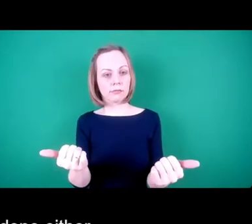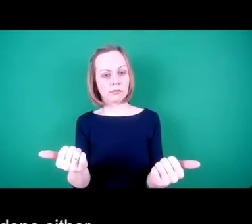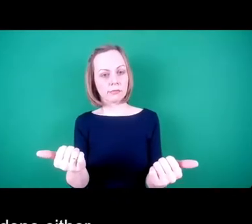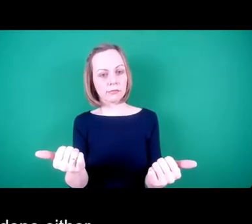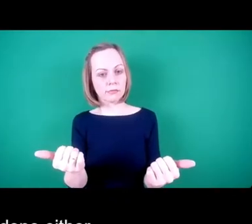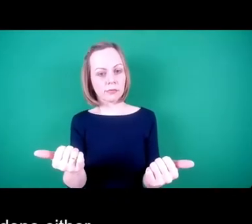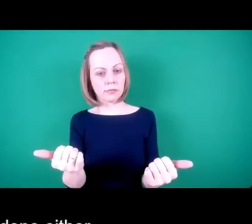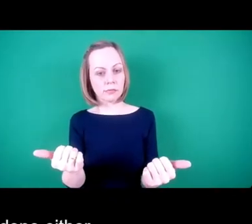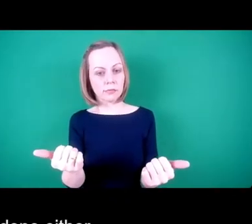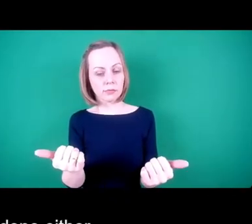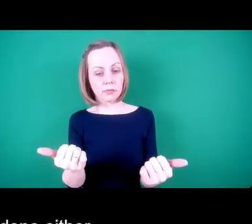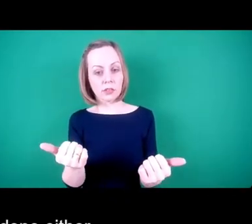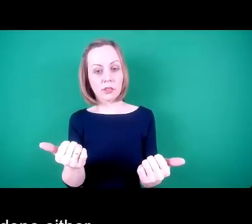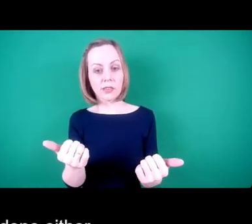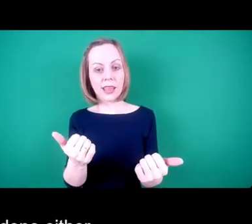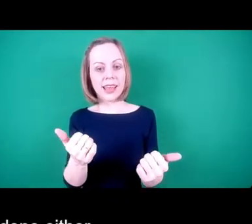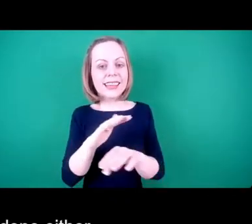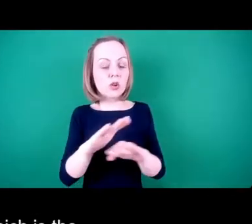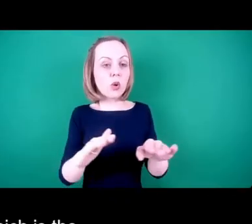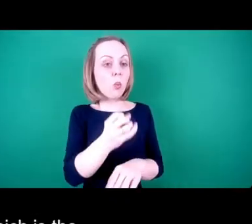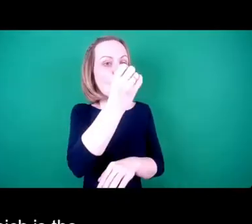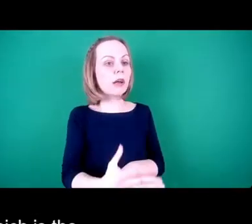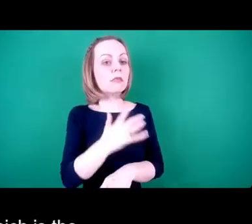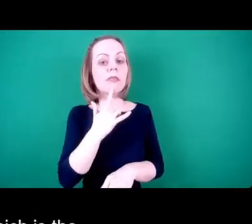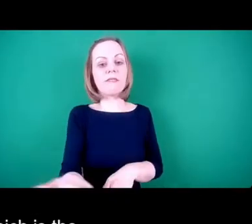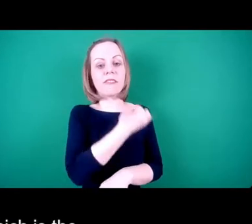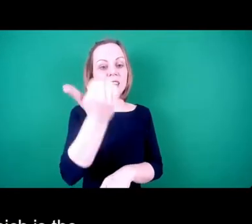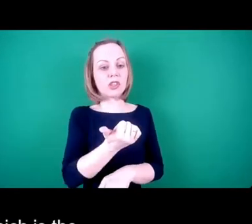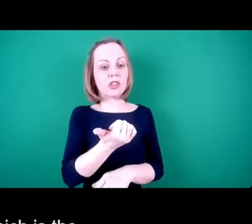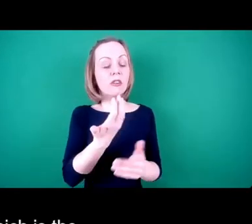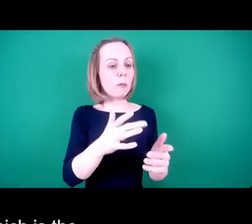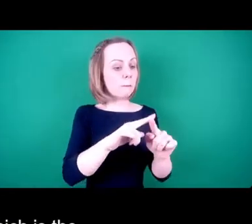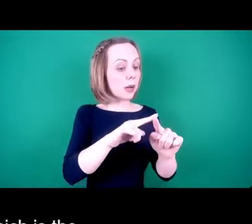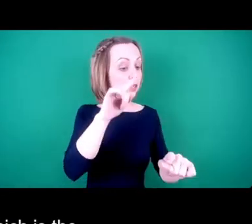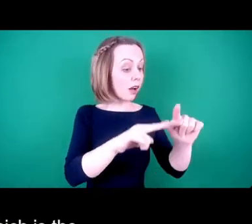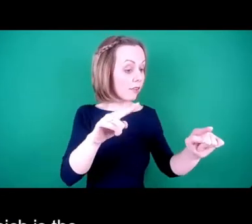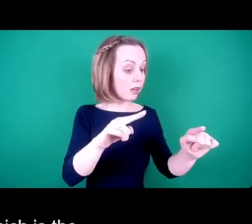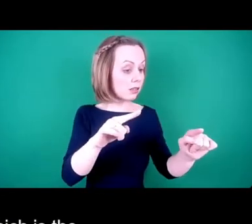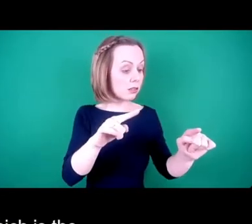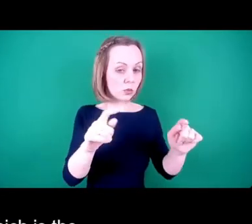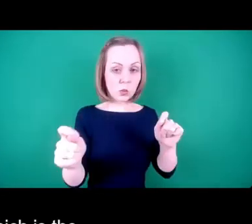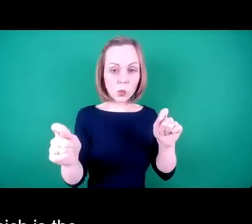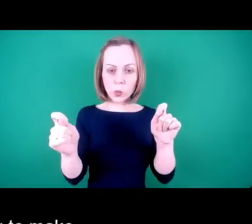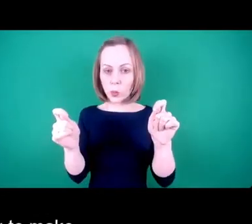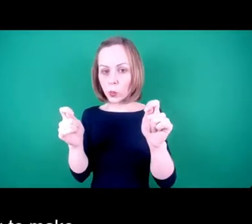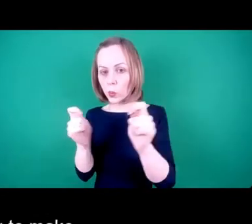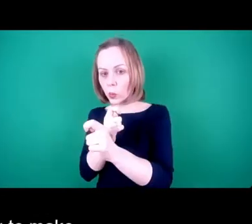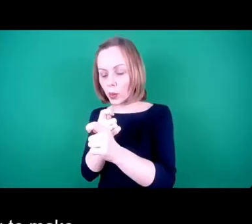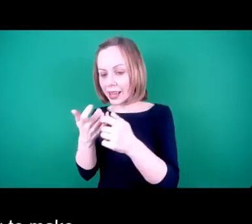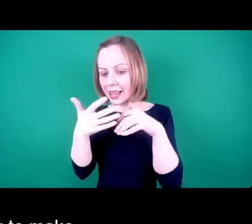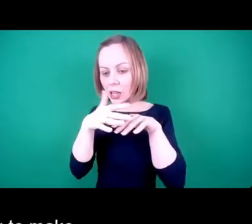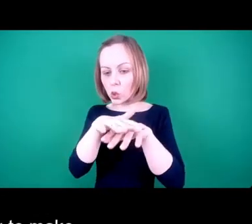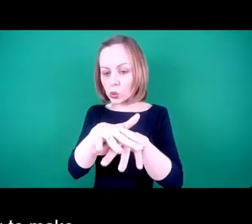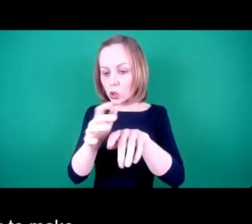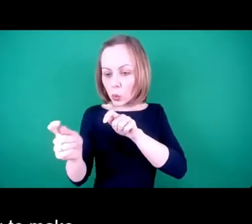It's not a one and done either. To get from diversity to inclusion to belonging, which is the